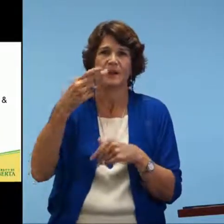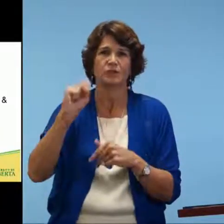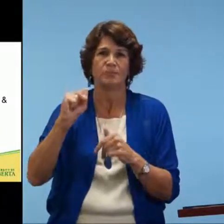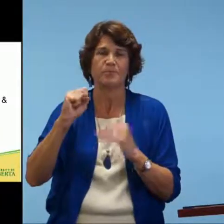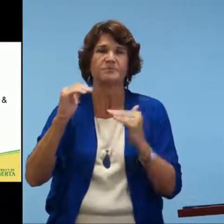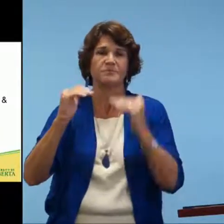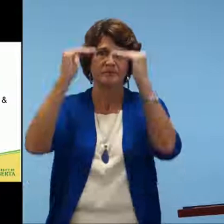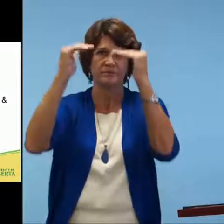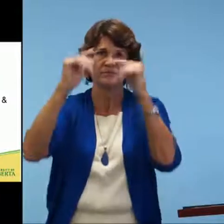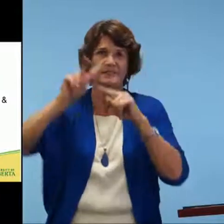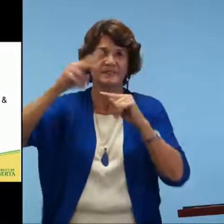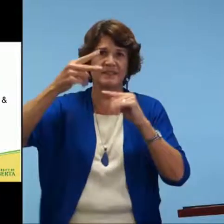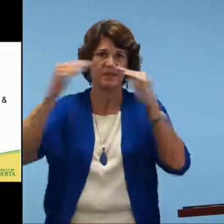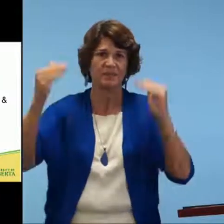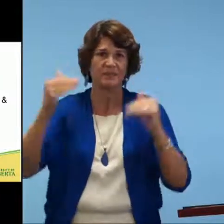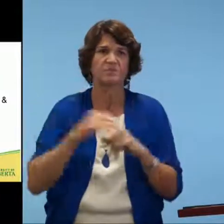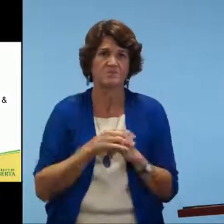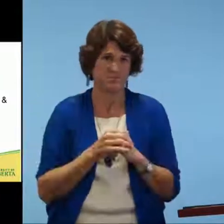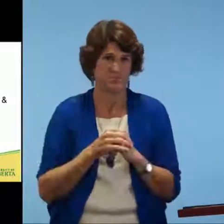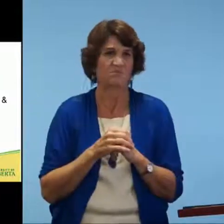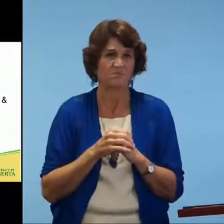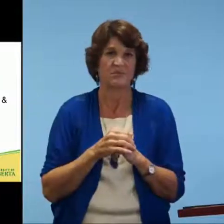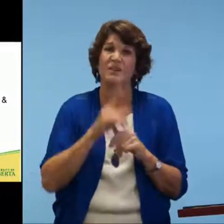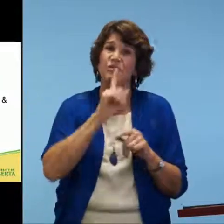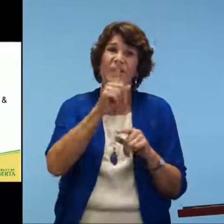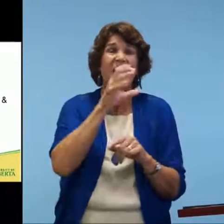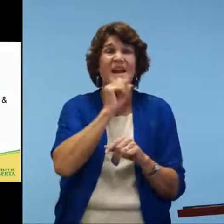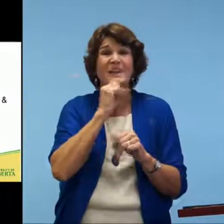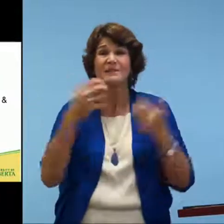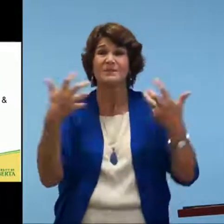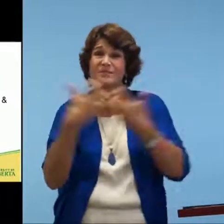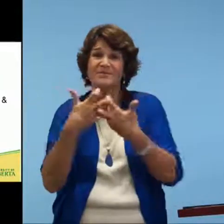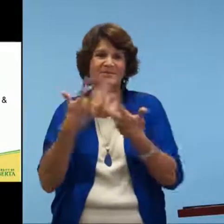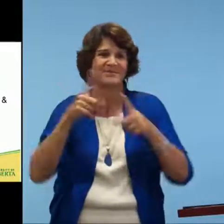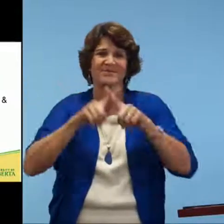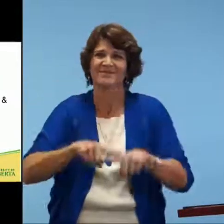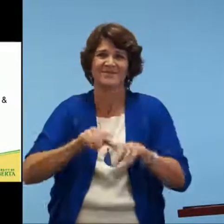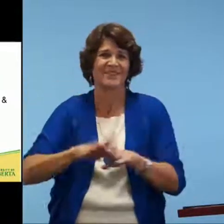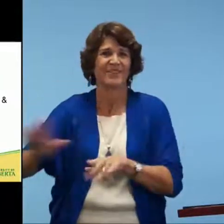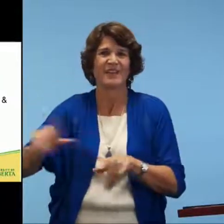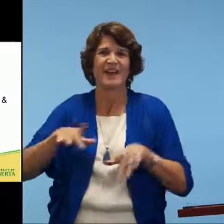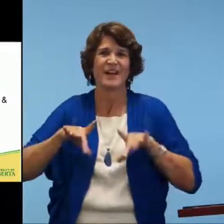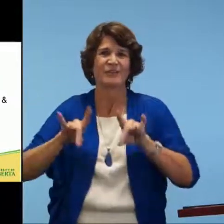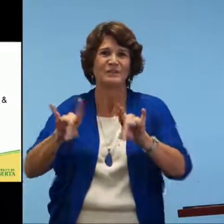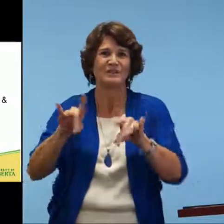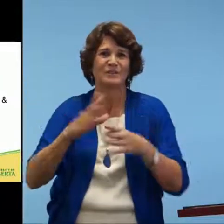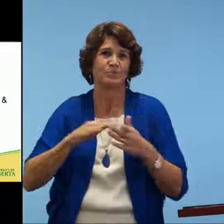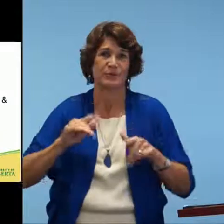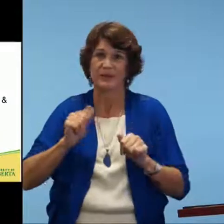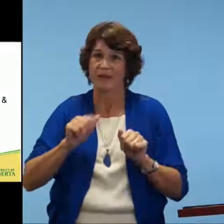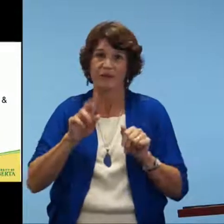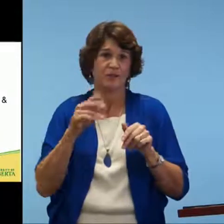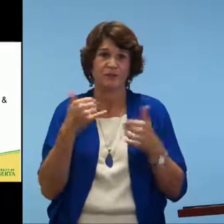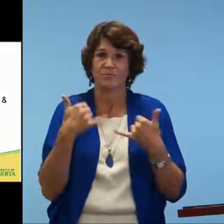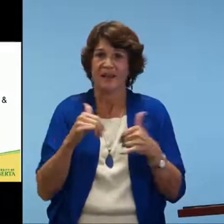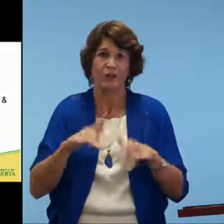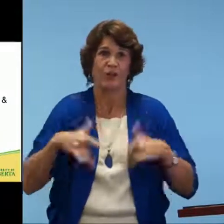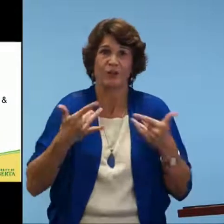of course, they would move up to the next complexity level as they progress. So age, relevant, depends on their